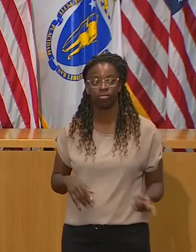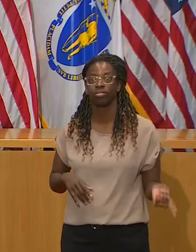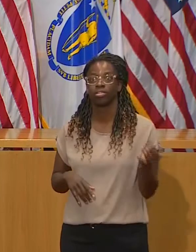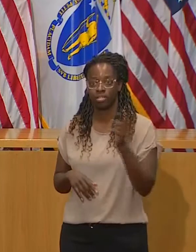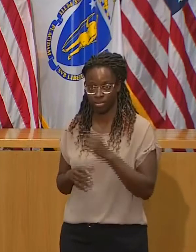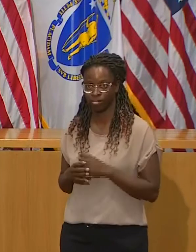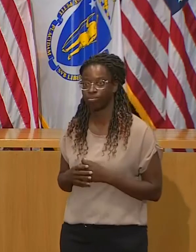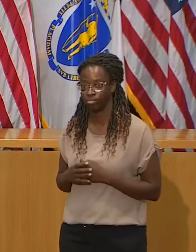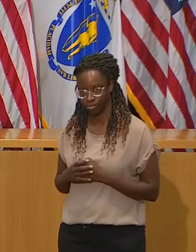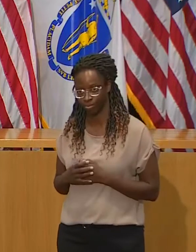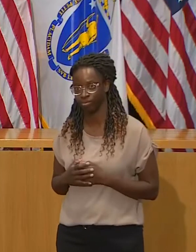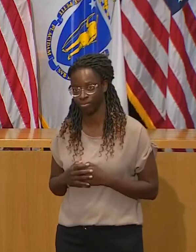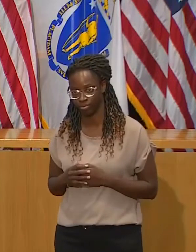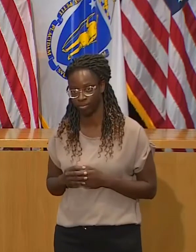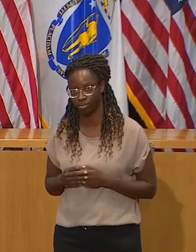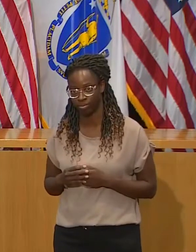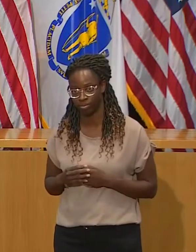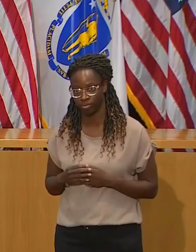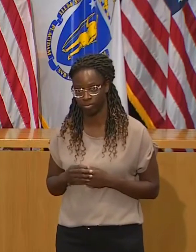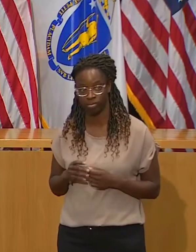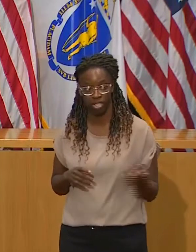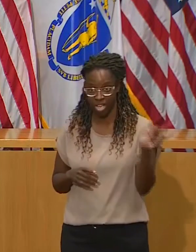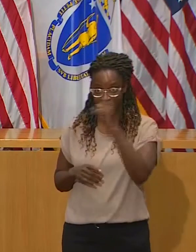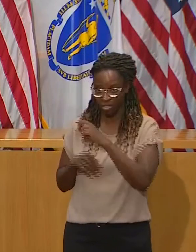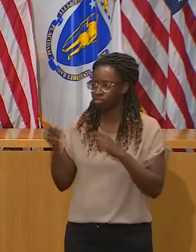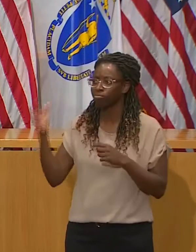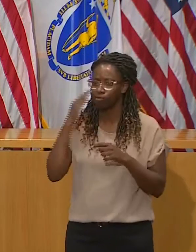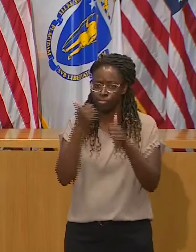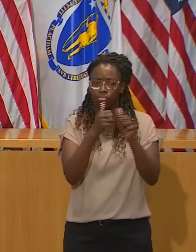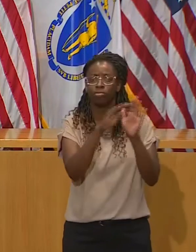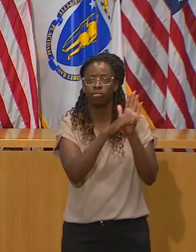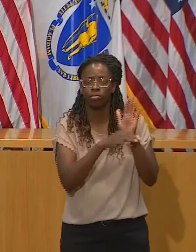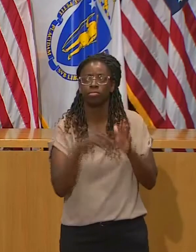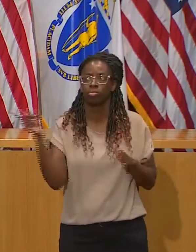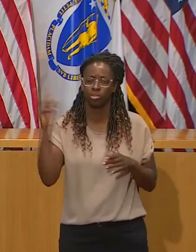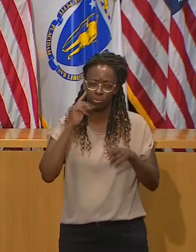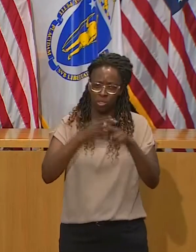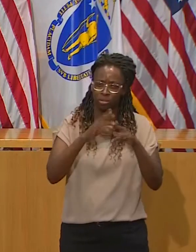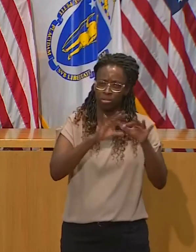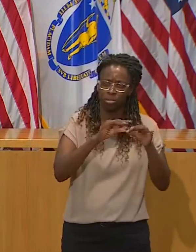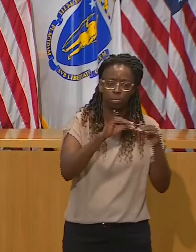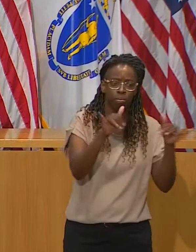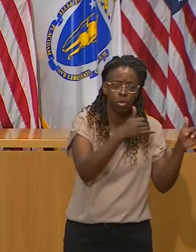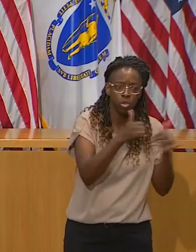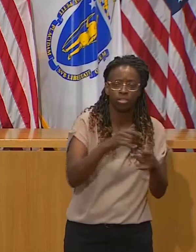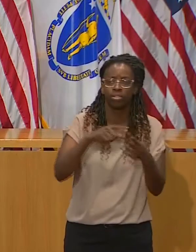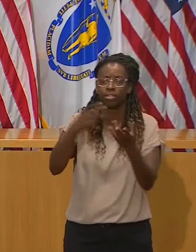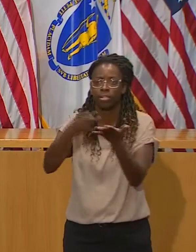my faith in people has not been shaken. What I would say is that